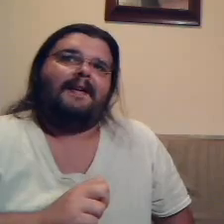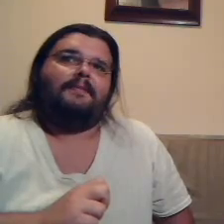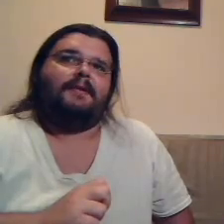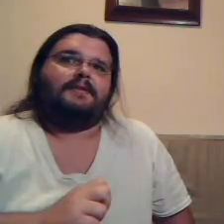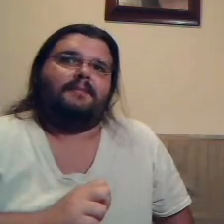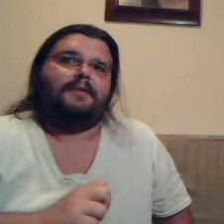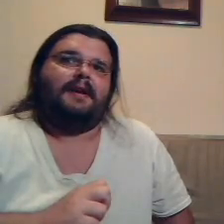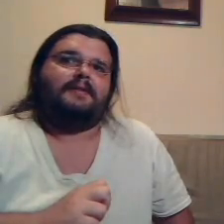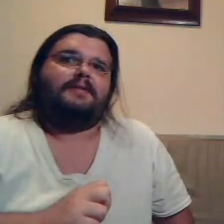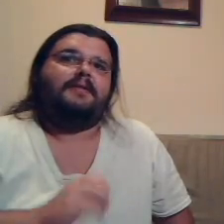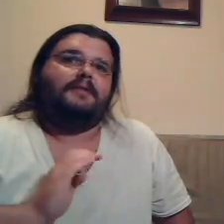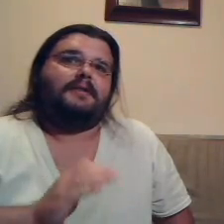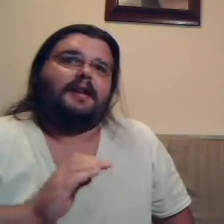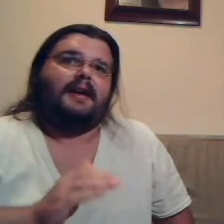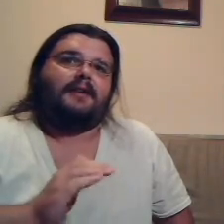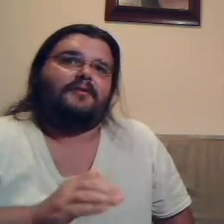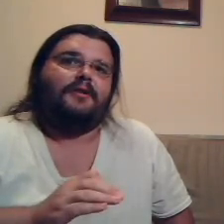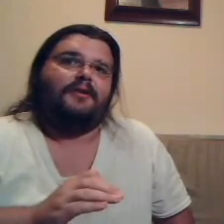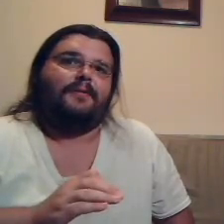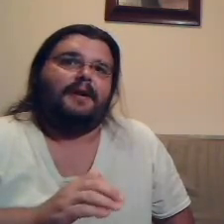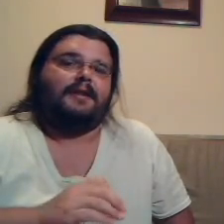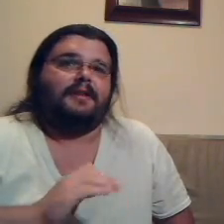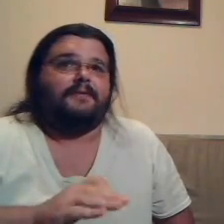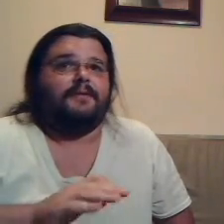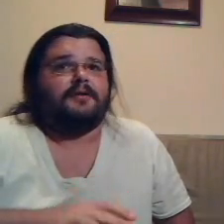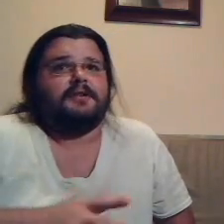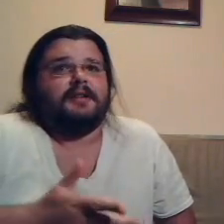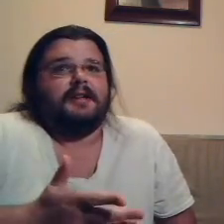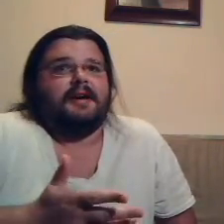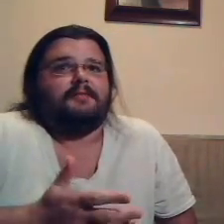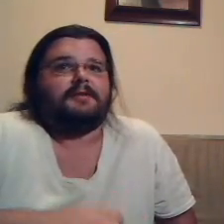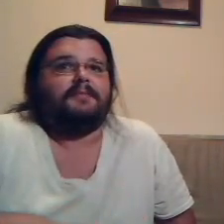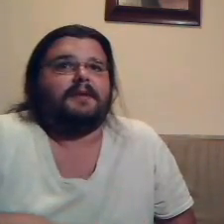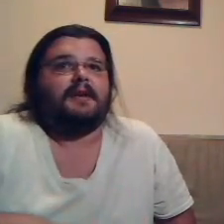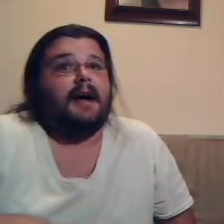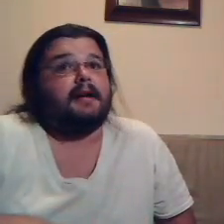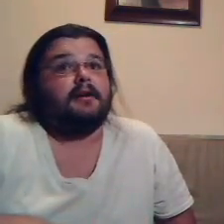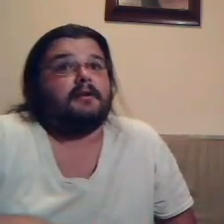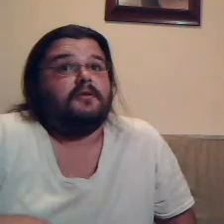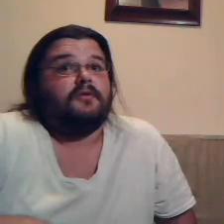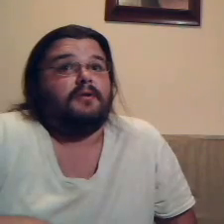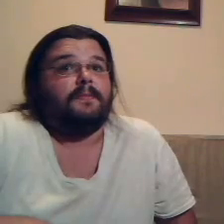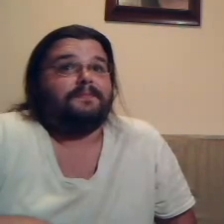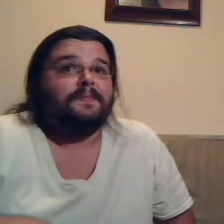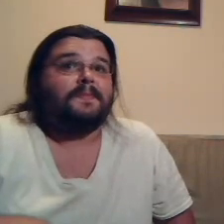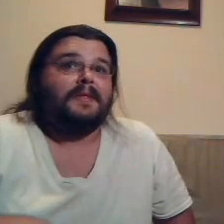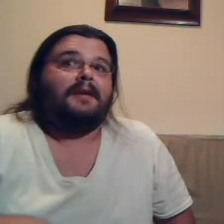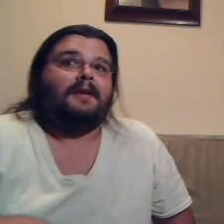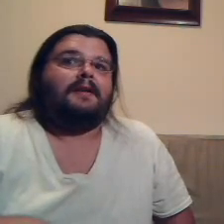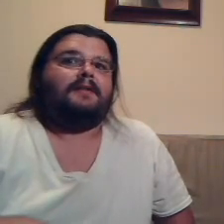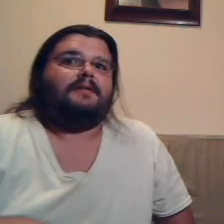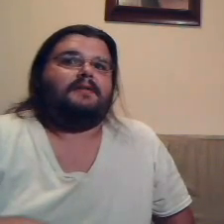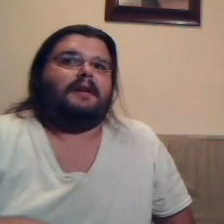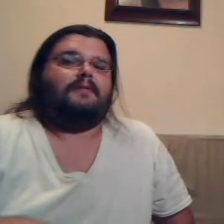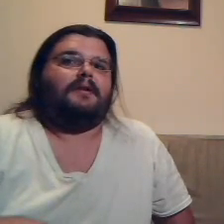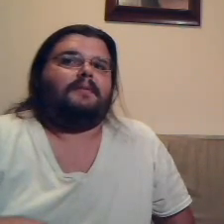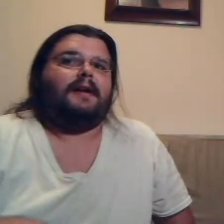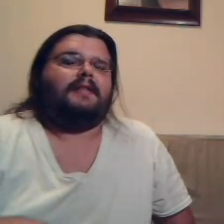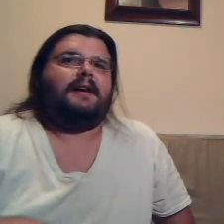I mean, some things you just can't control. And unfortunately, that was something I couldn't control. She's like, well, now that